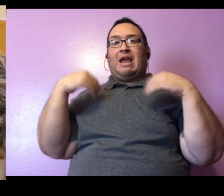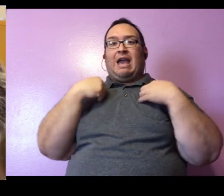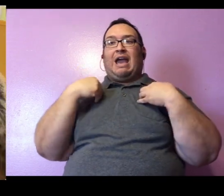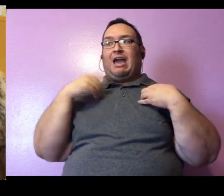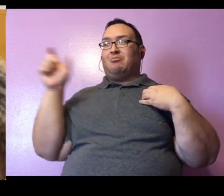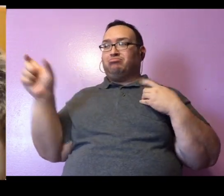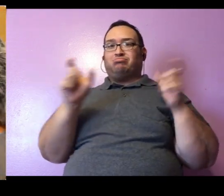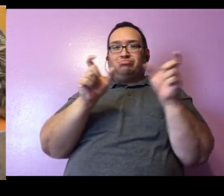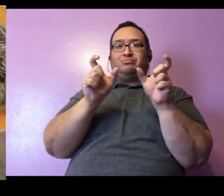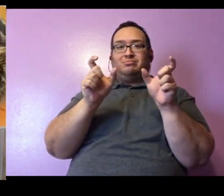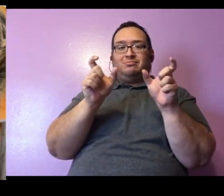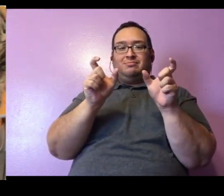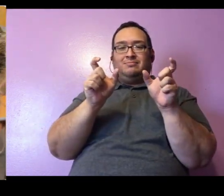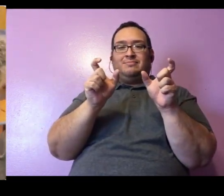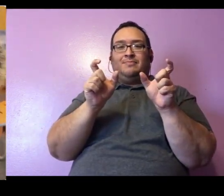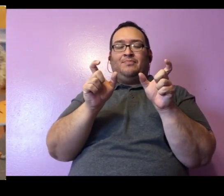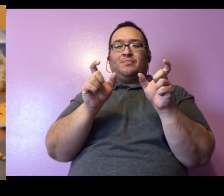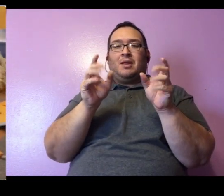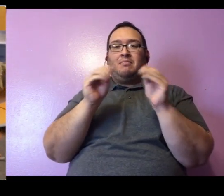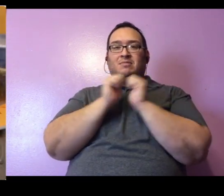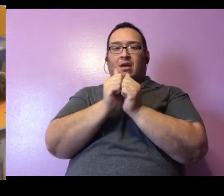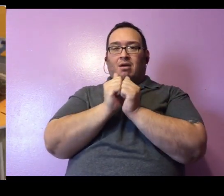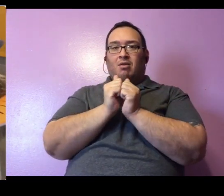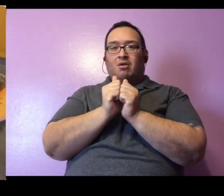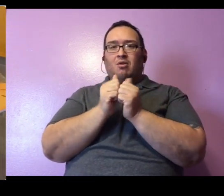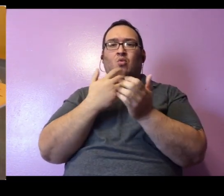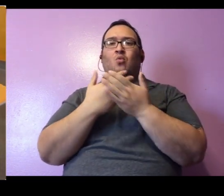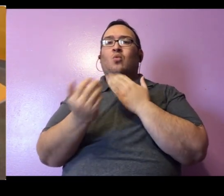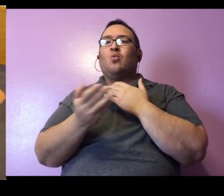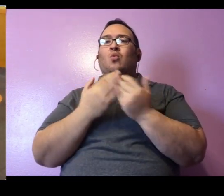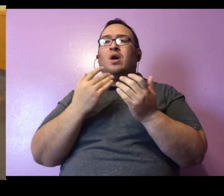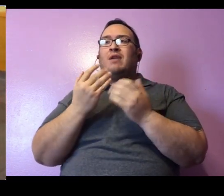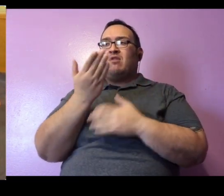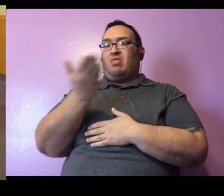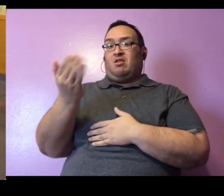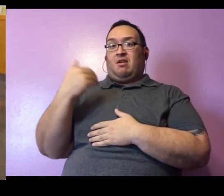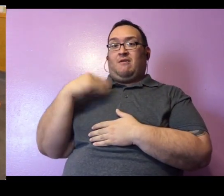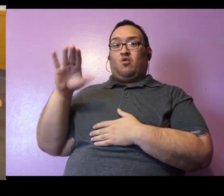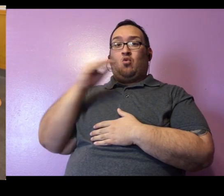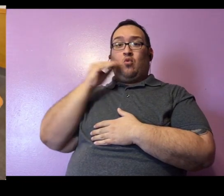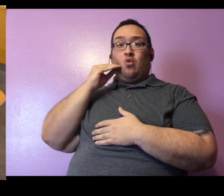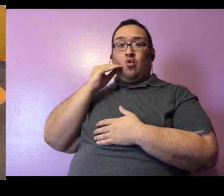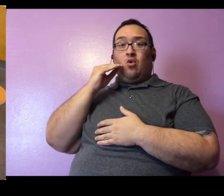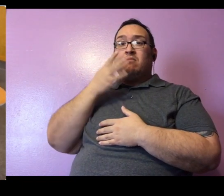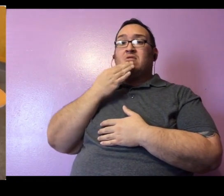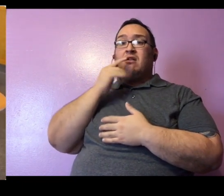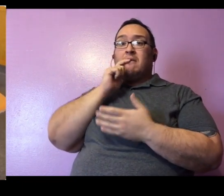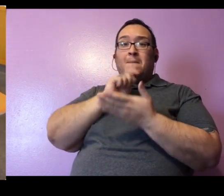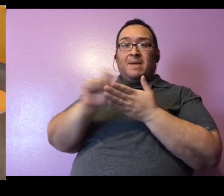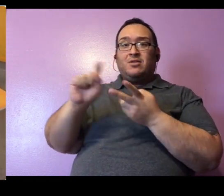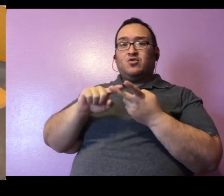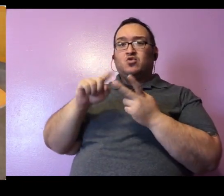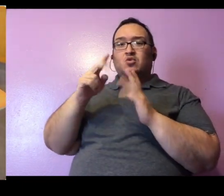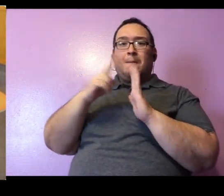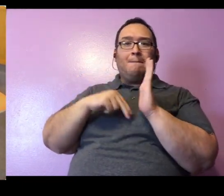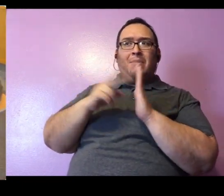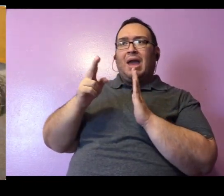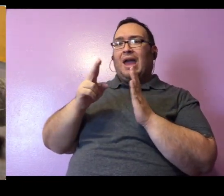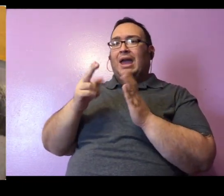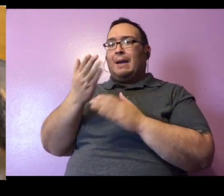by drawing them or putting them together with whatever materials you might have around the house. Now, if you do that, you